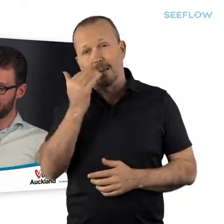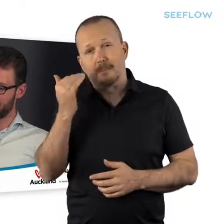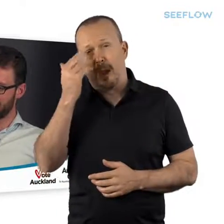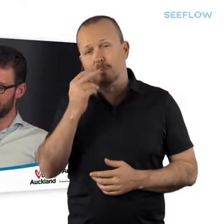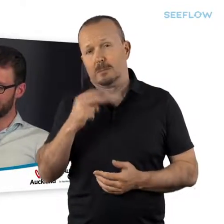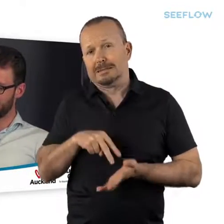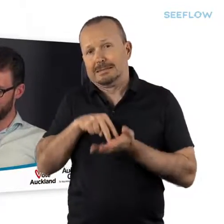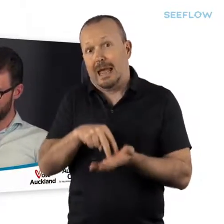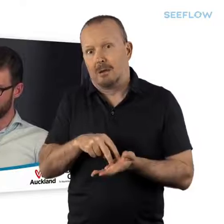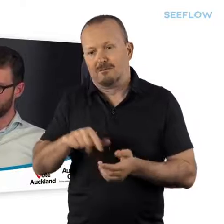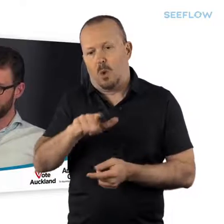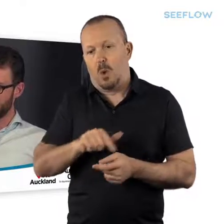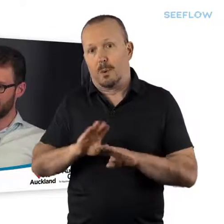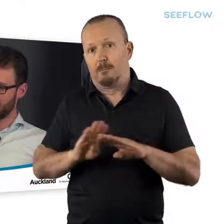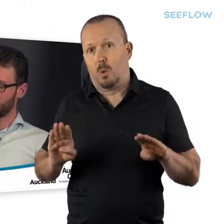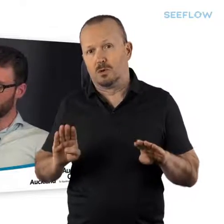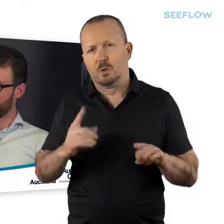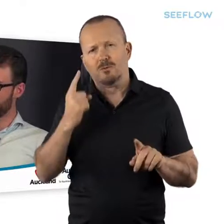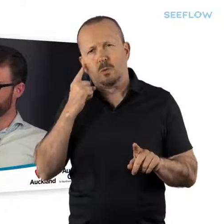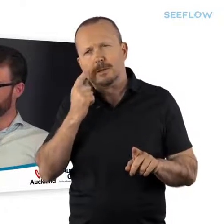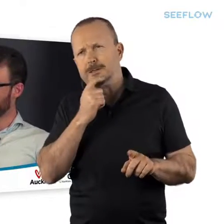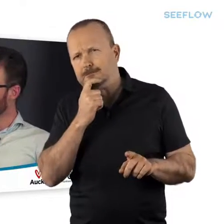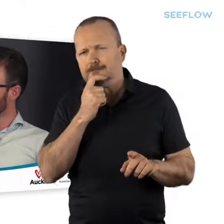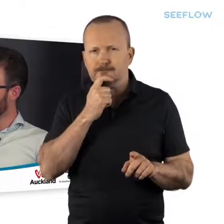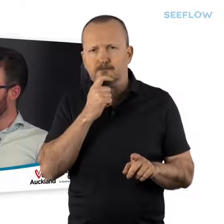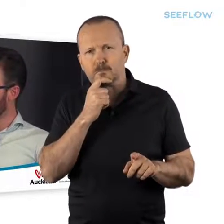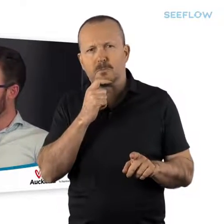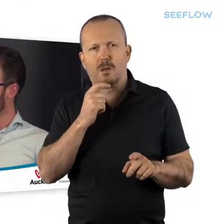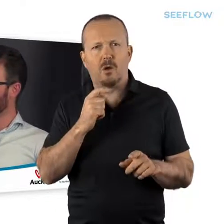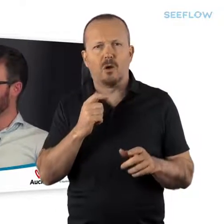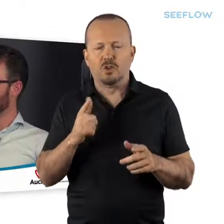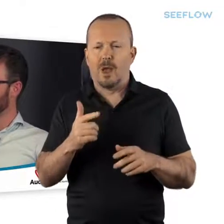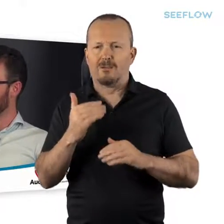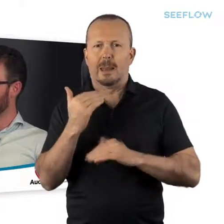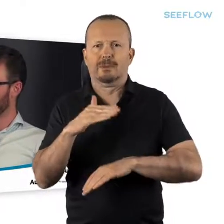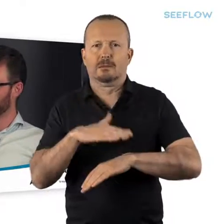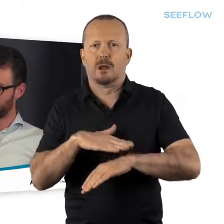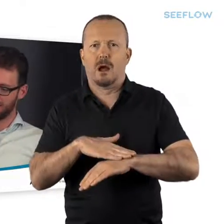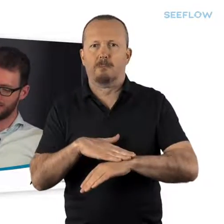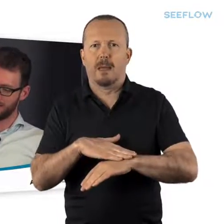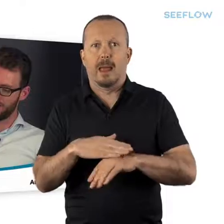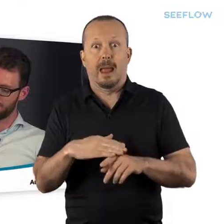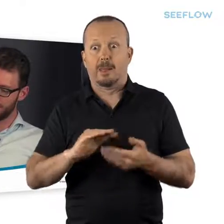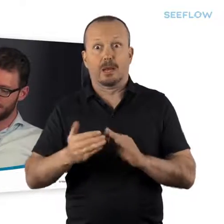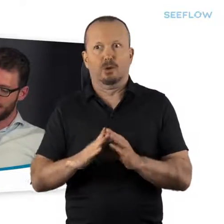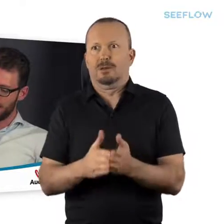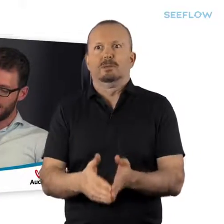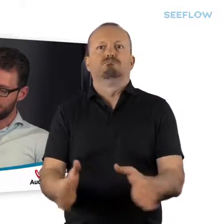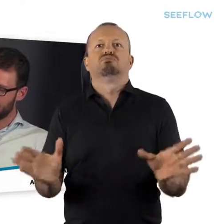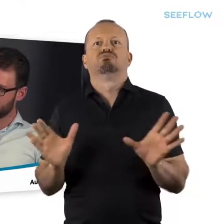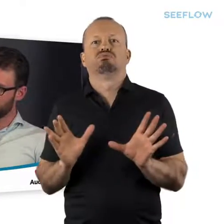about being an elected member, a local board member, is you're always going to have more things to get involved in than time.